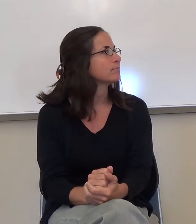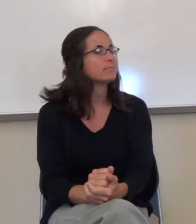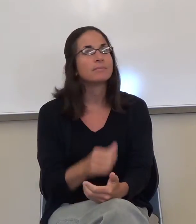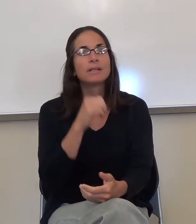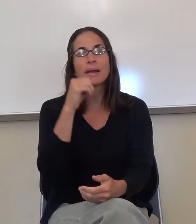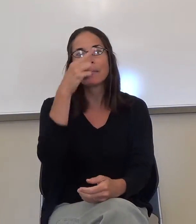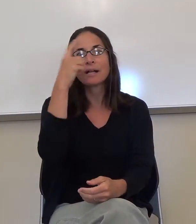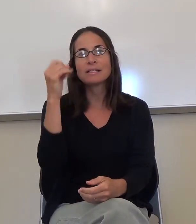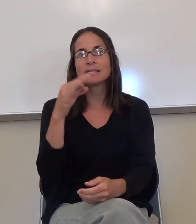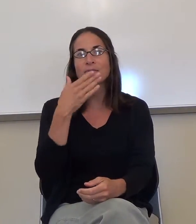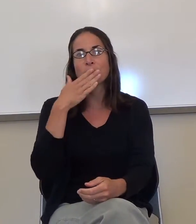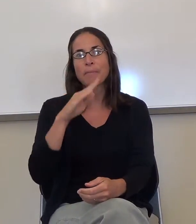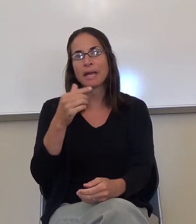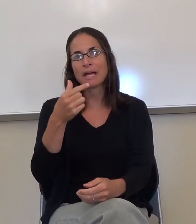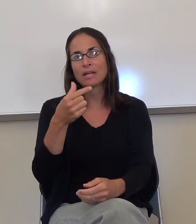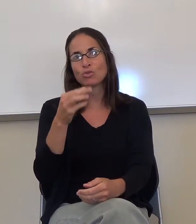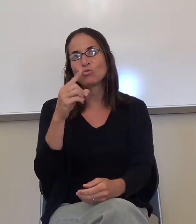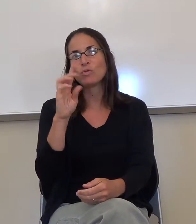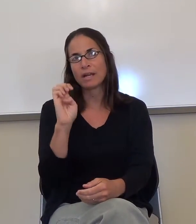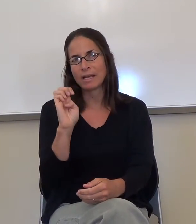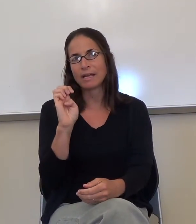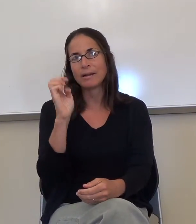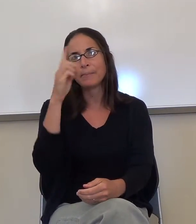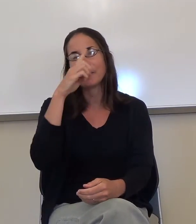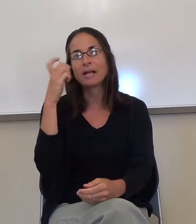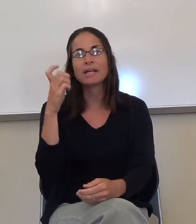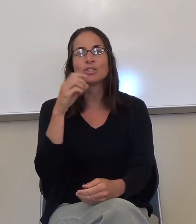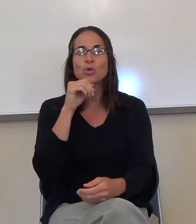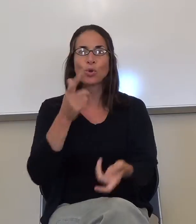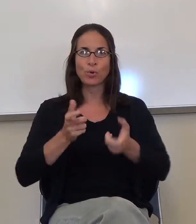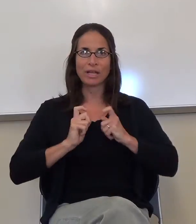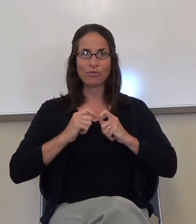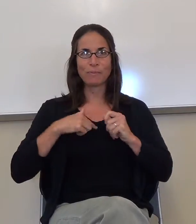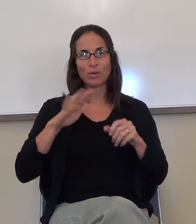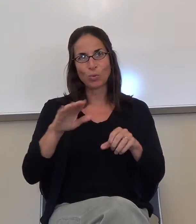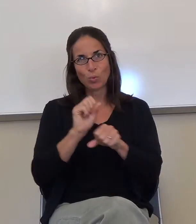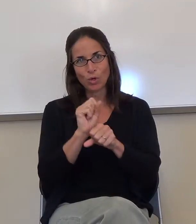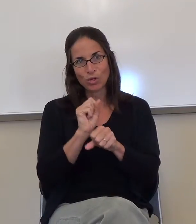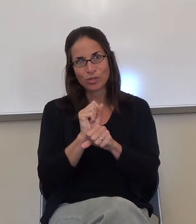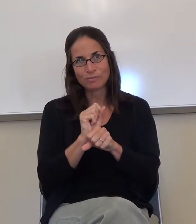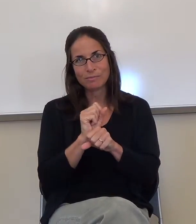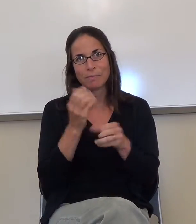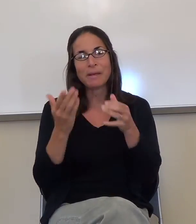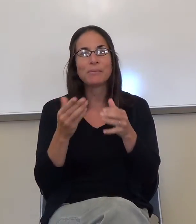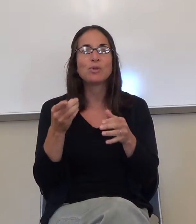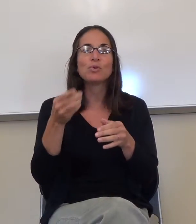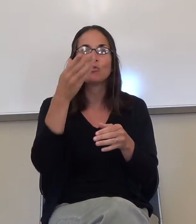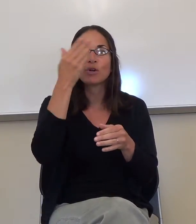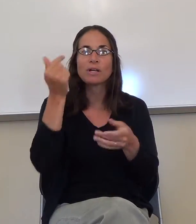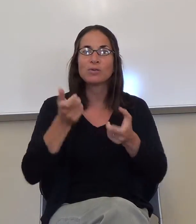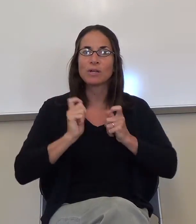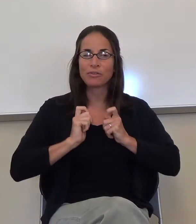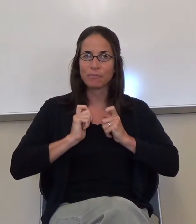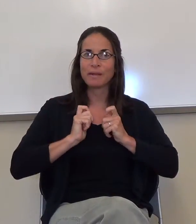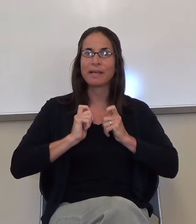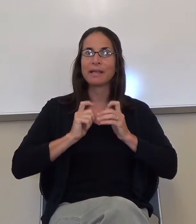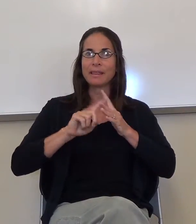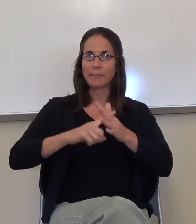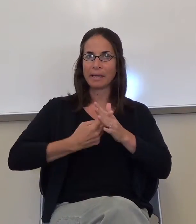grades on them. It's because you don't turn stuff in. Okay, you either don't turn it in to begin with, or you don't